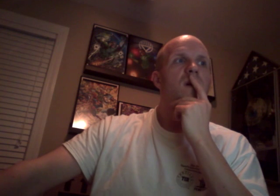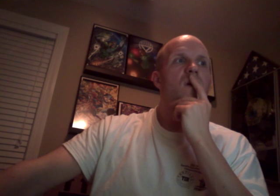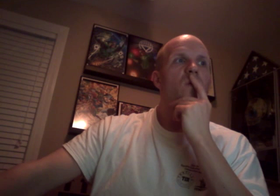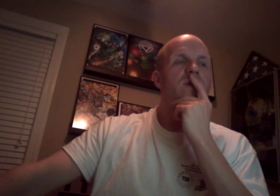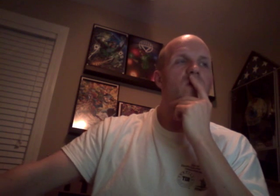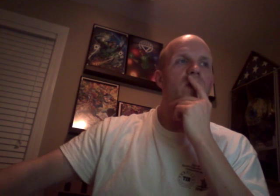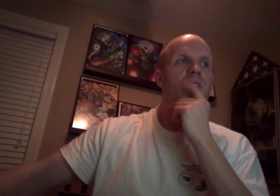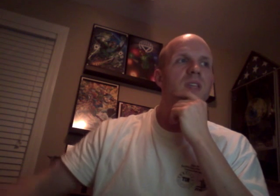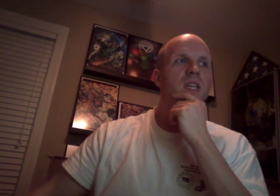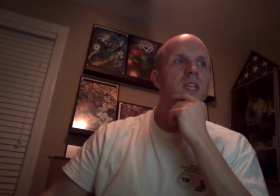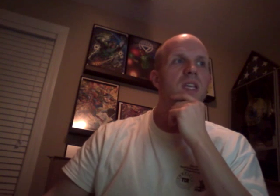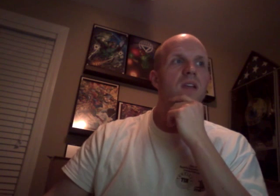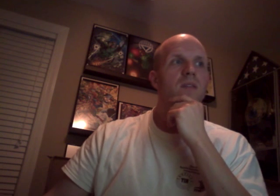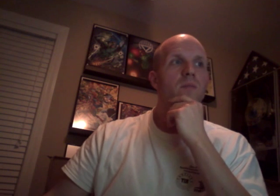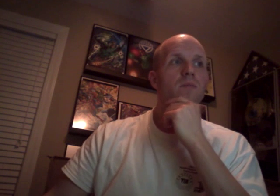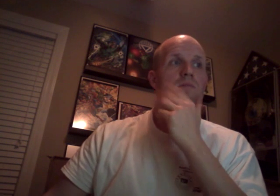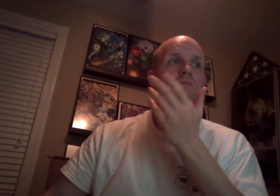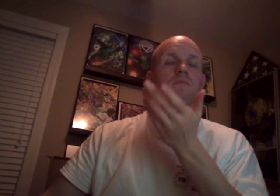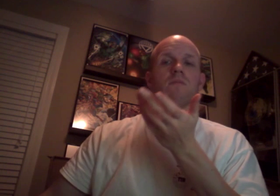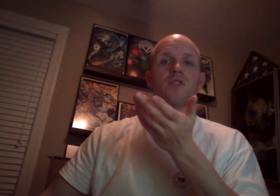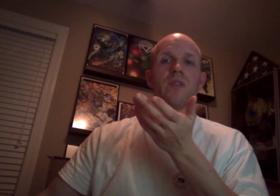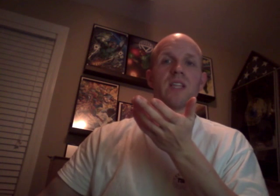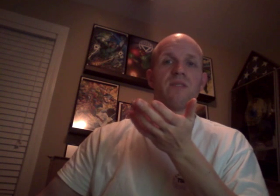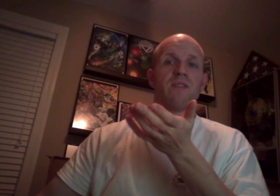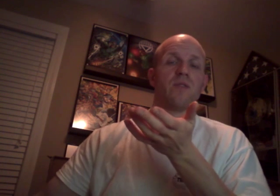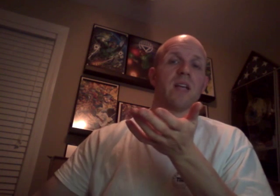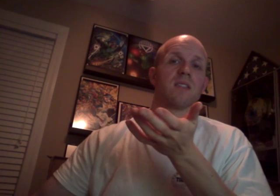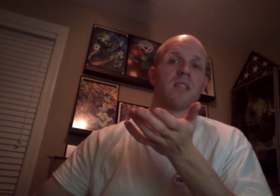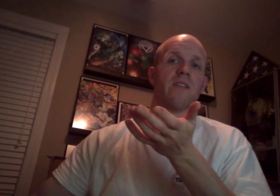Wrestled with the E in 2005-2007.